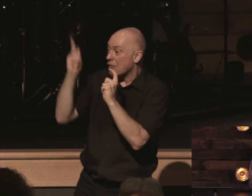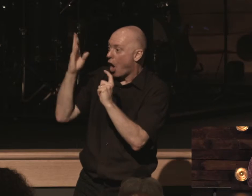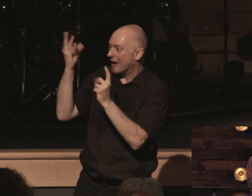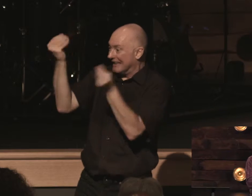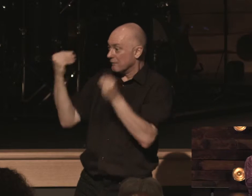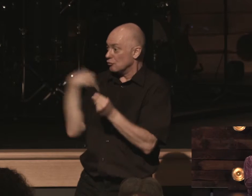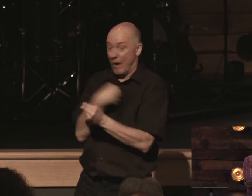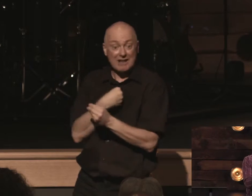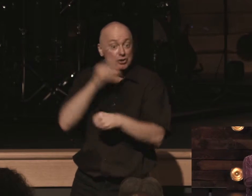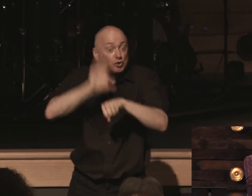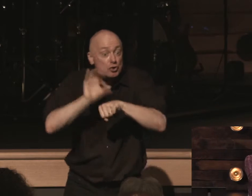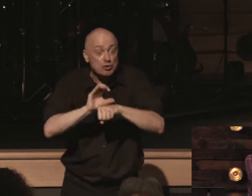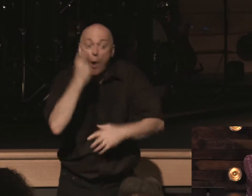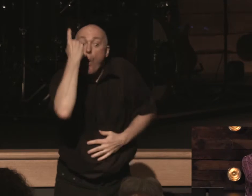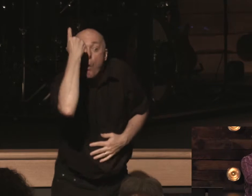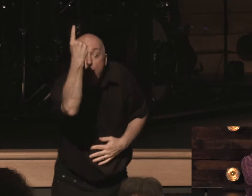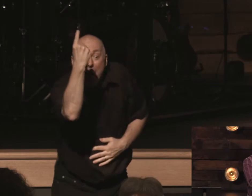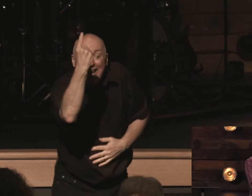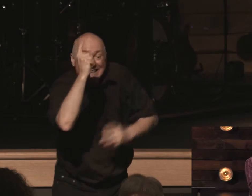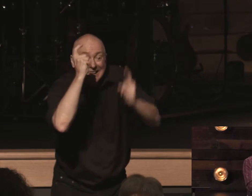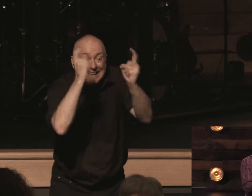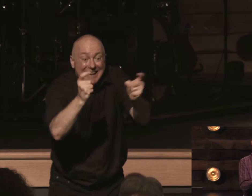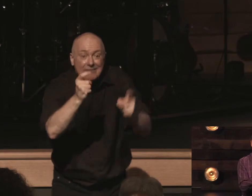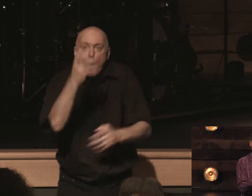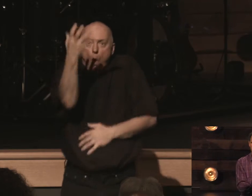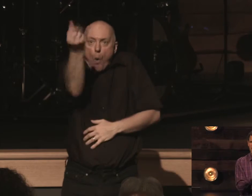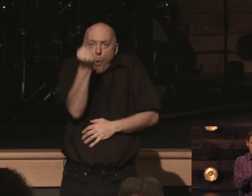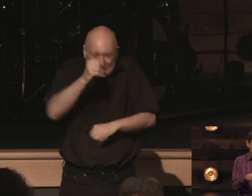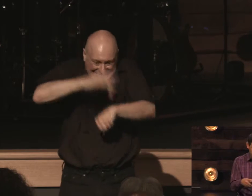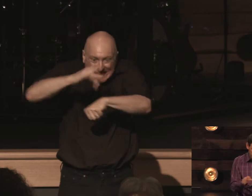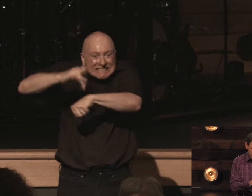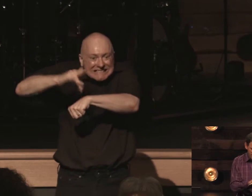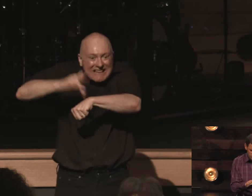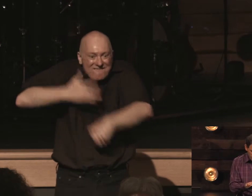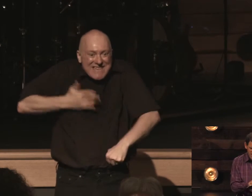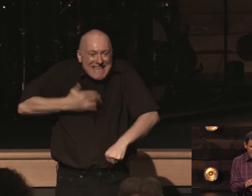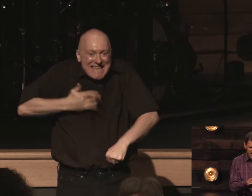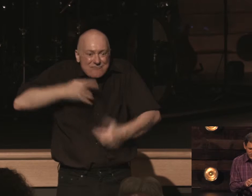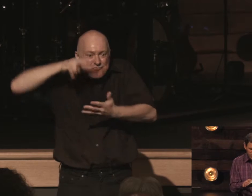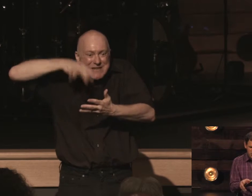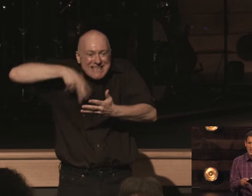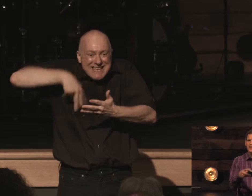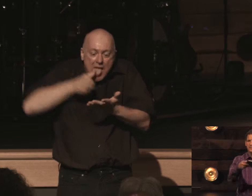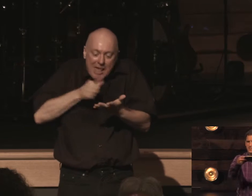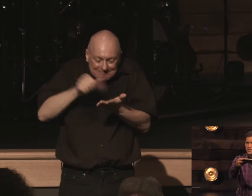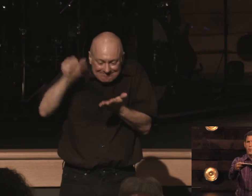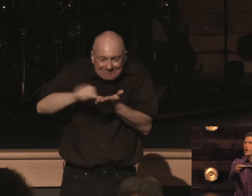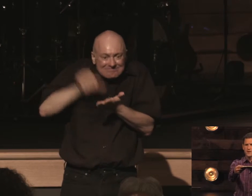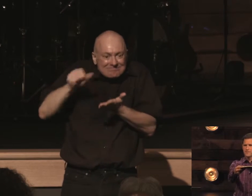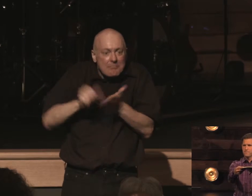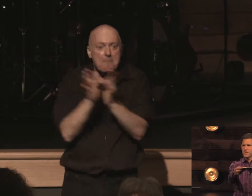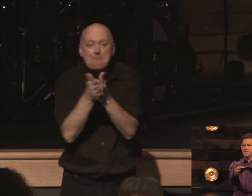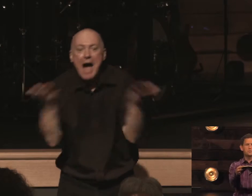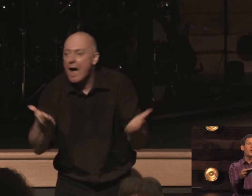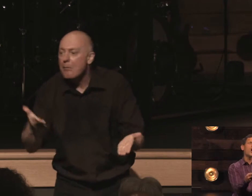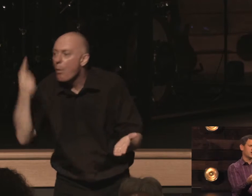to his church the one tangible thing we can hold and touch and feel and read and turn the pages it's this book it's this book